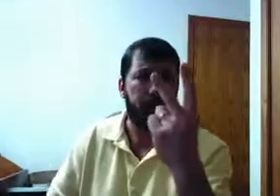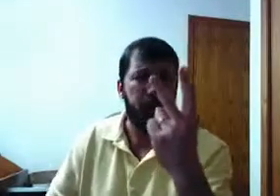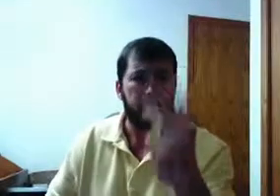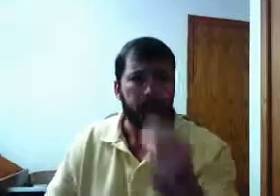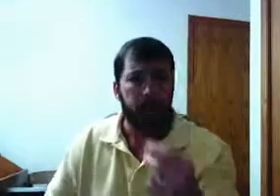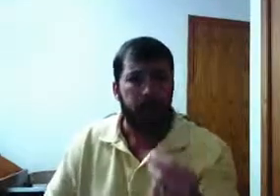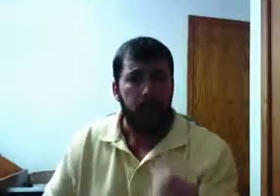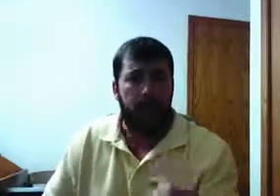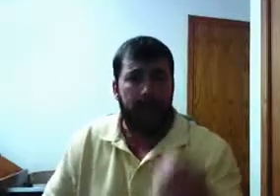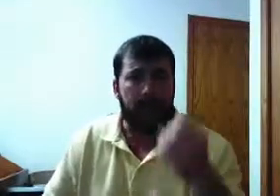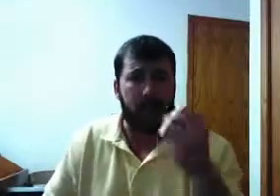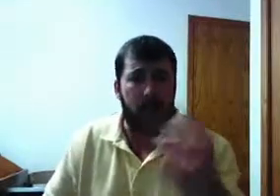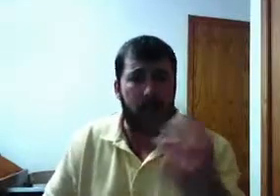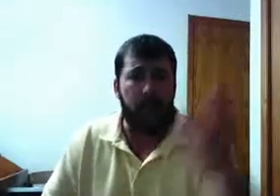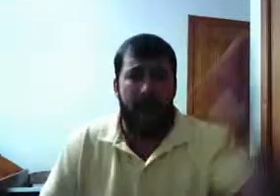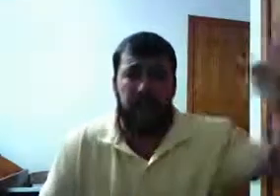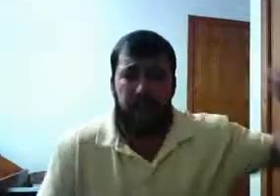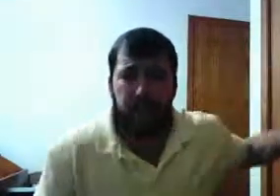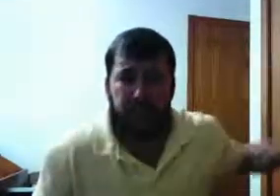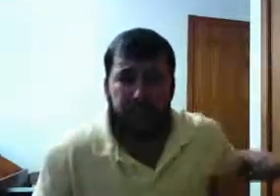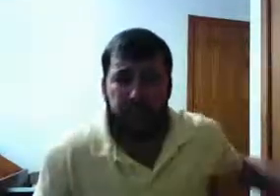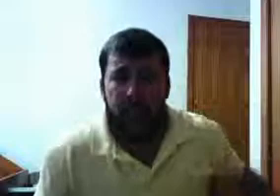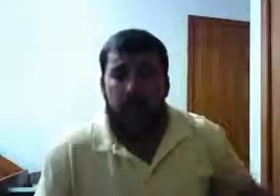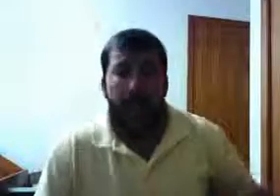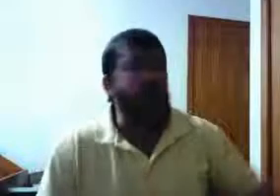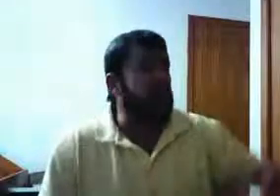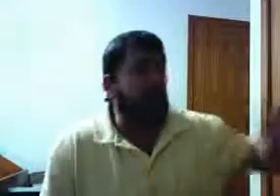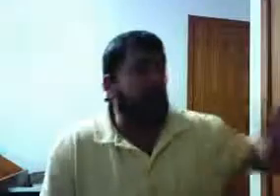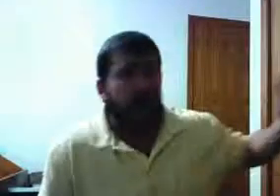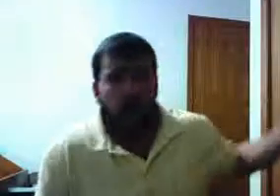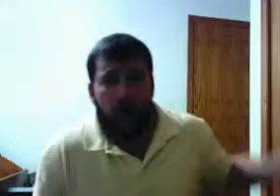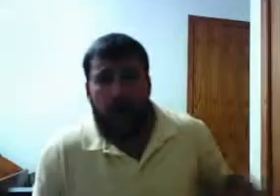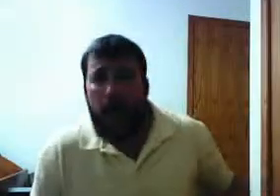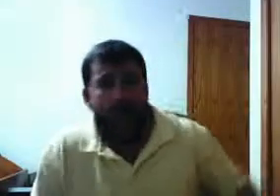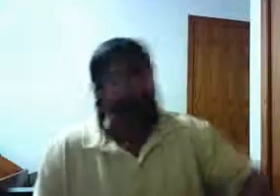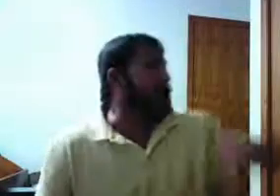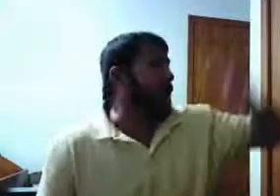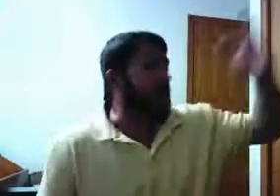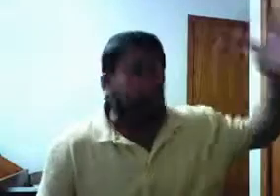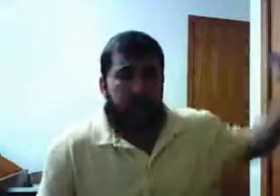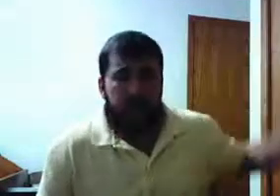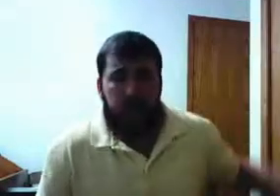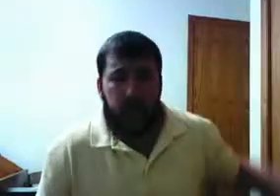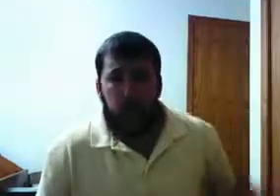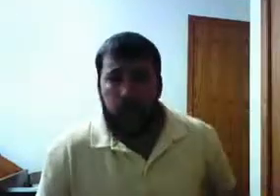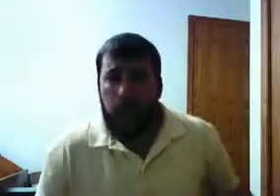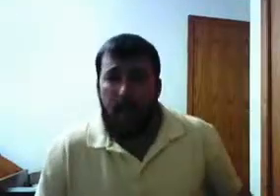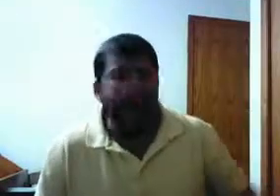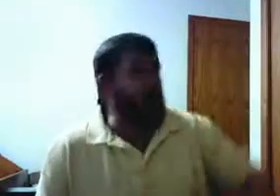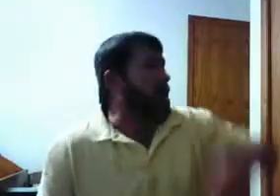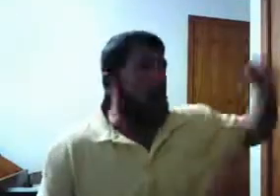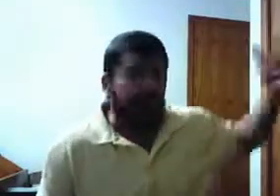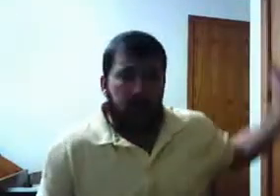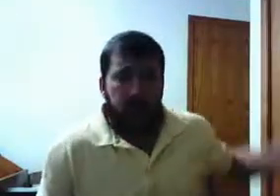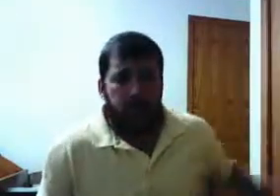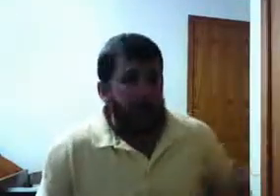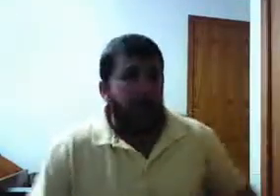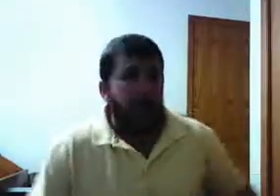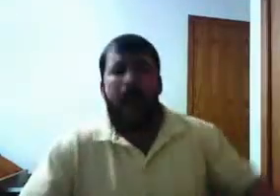I got a diploma I ain't seen it since. I ain't been to Harvard. I ain't been to economic schools. I ain't been to Columbia University. But I got